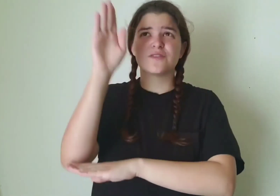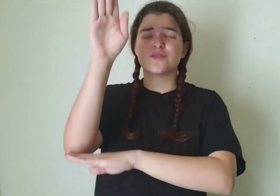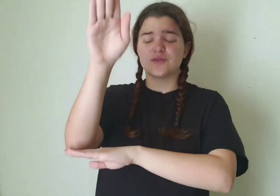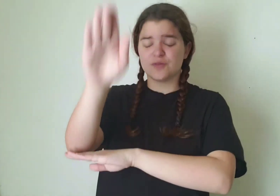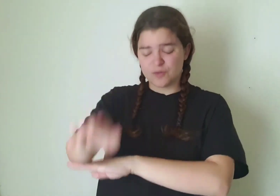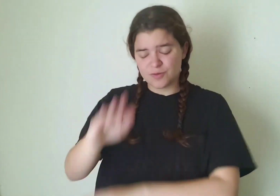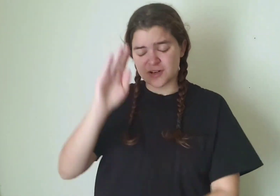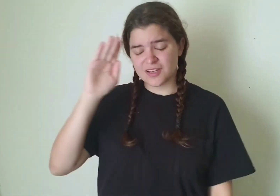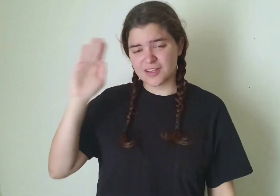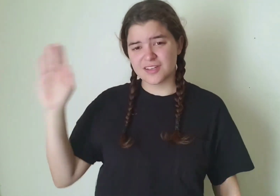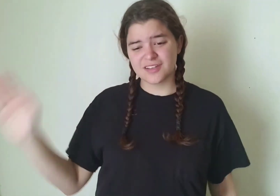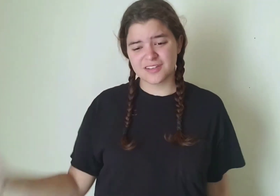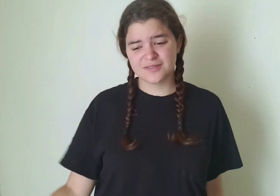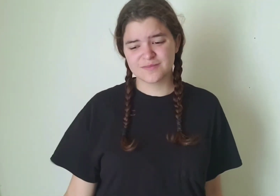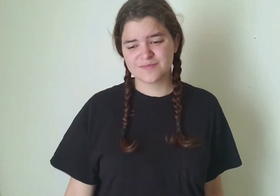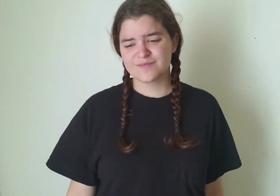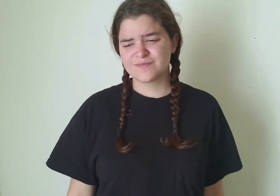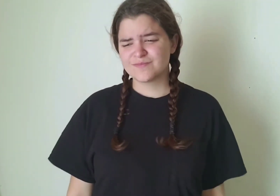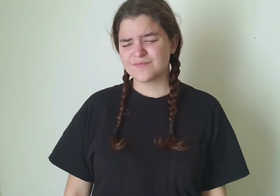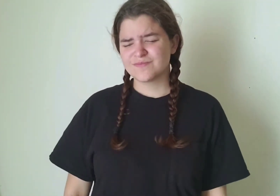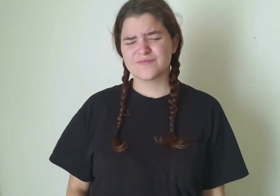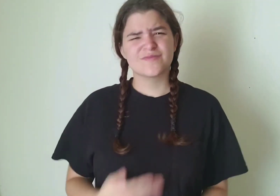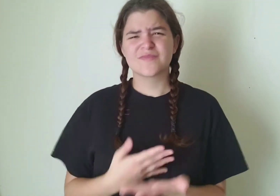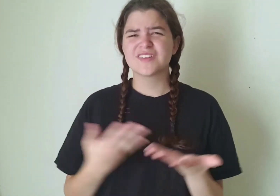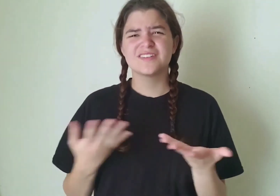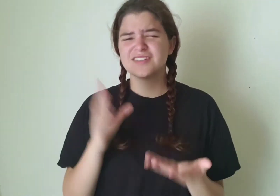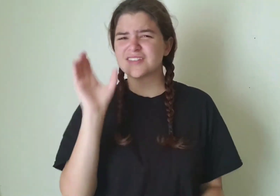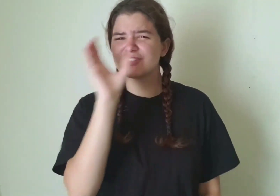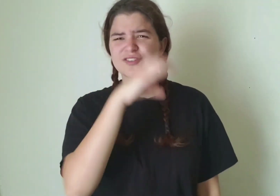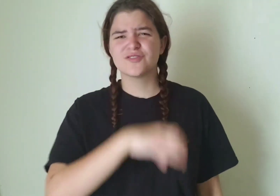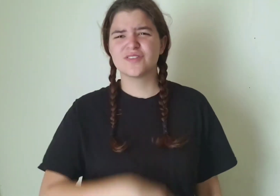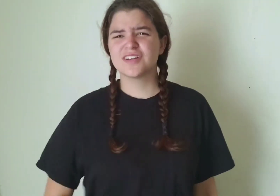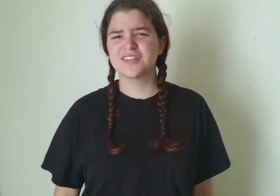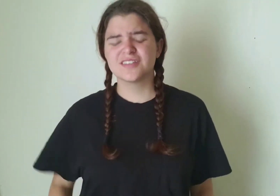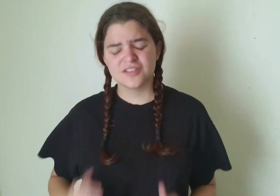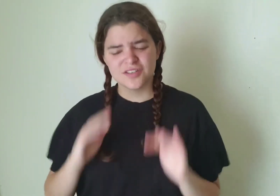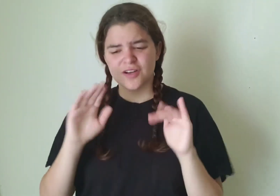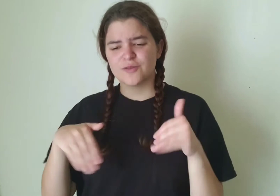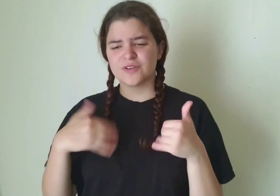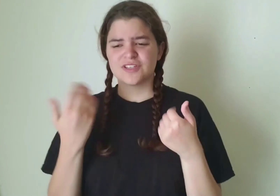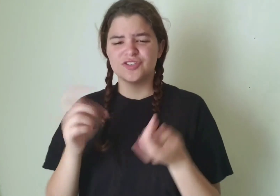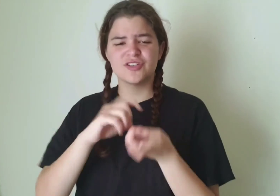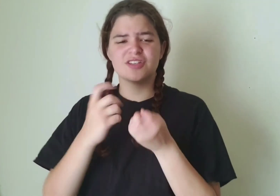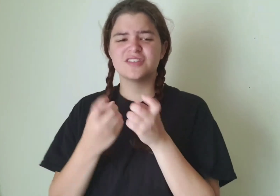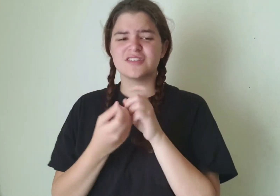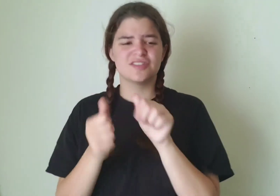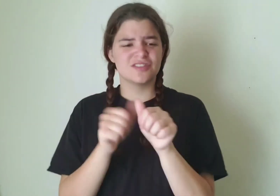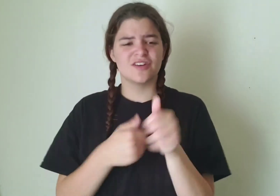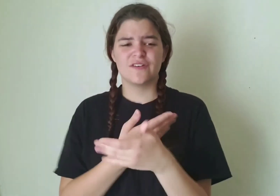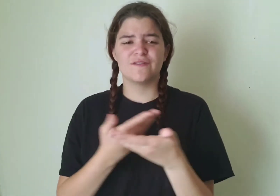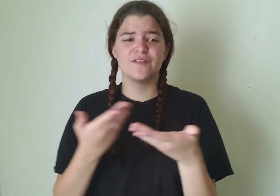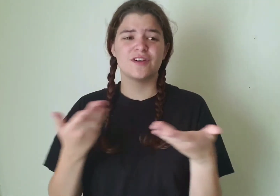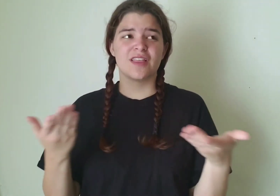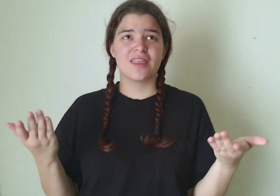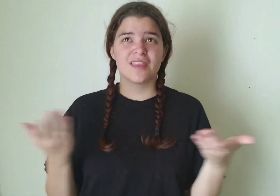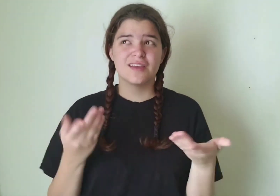afternoon, hey Well isn't it strange, how we change everything